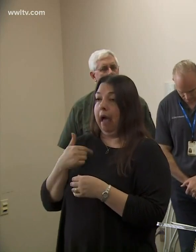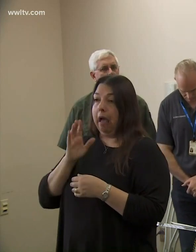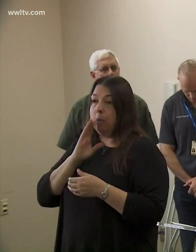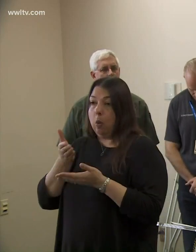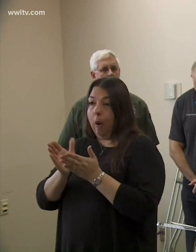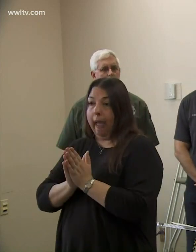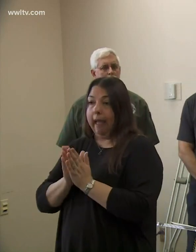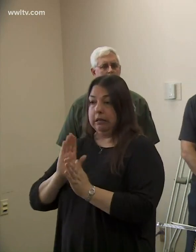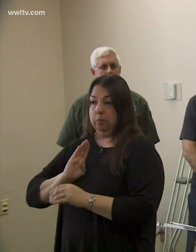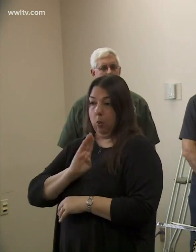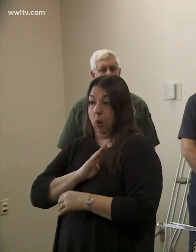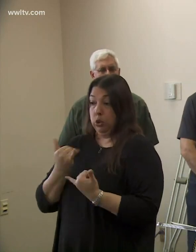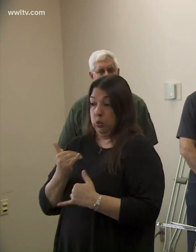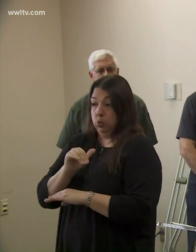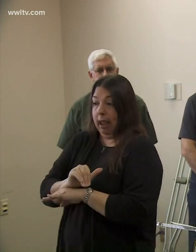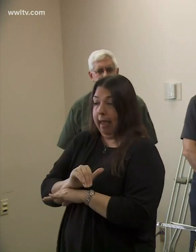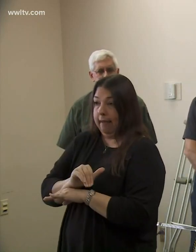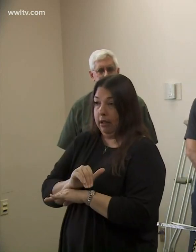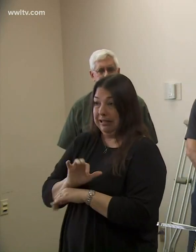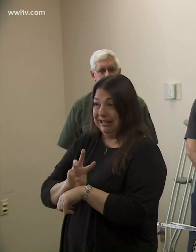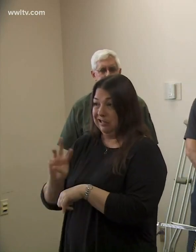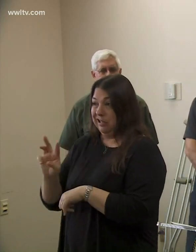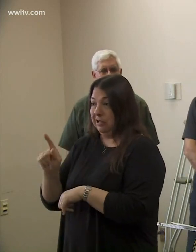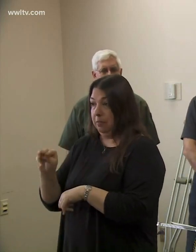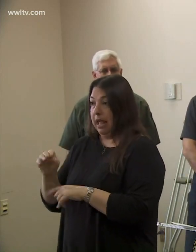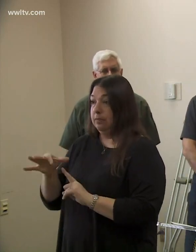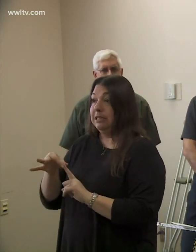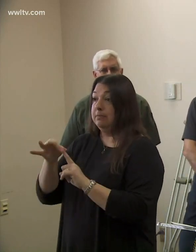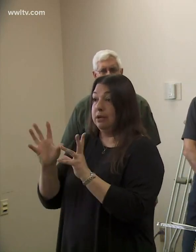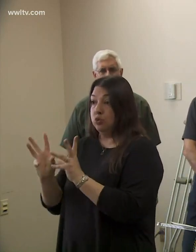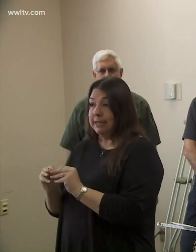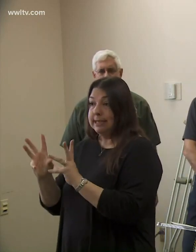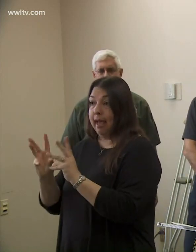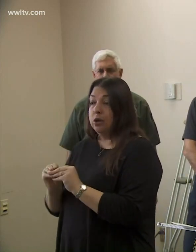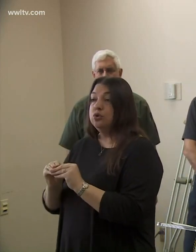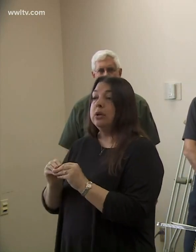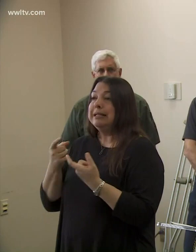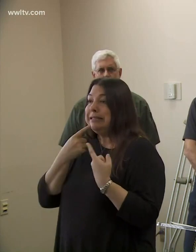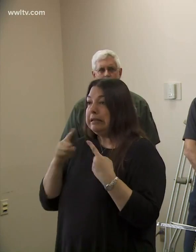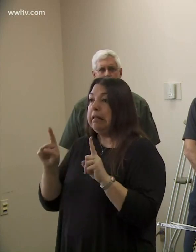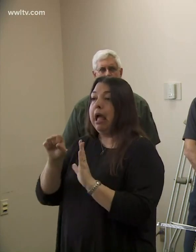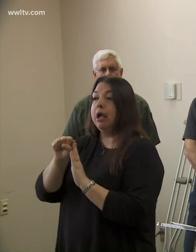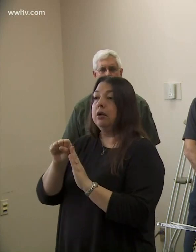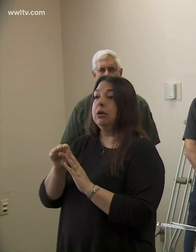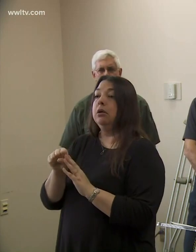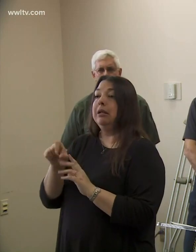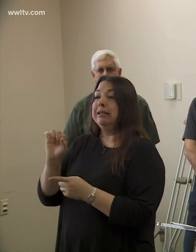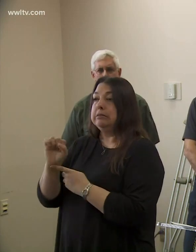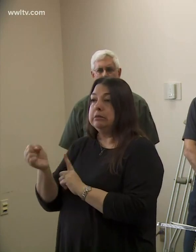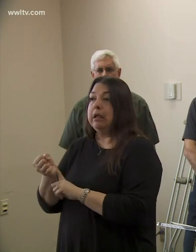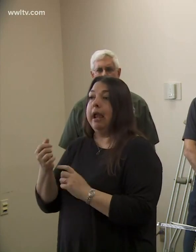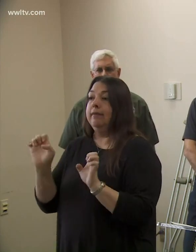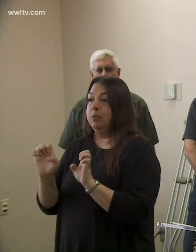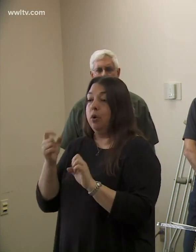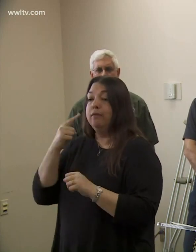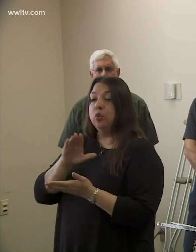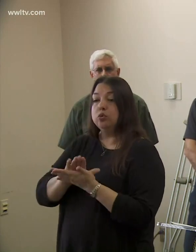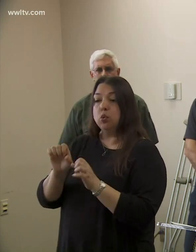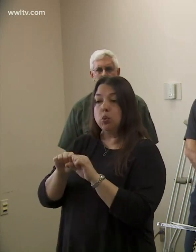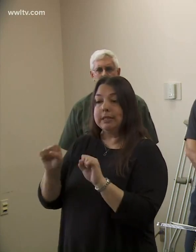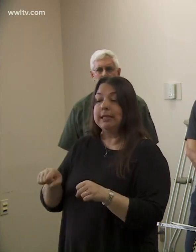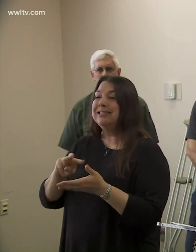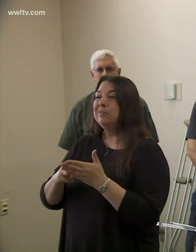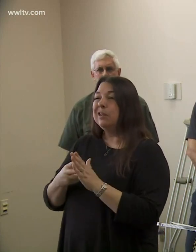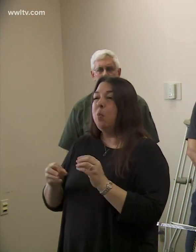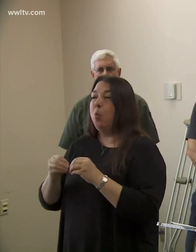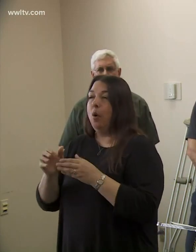asking my board to do tonight at a 6 PM special session is to declare a state of emergency for the school system as well, which will give me a